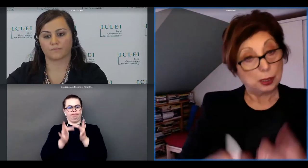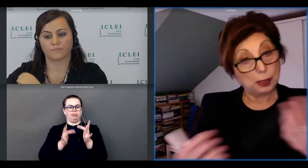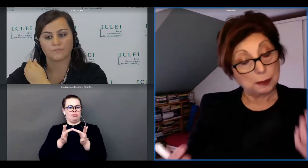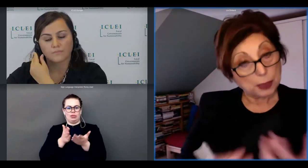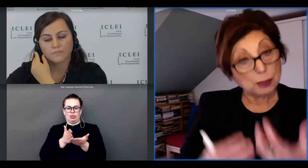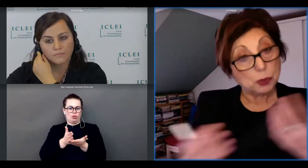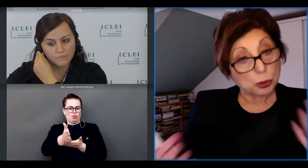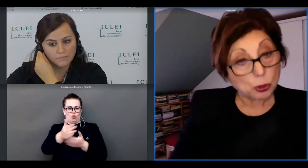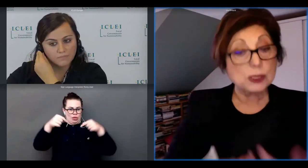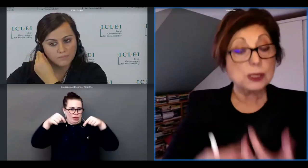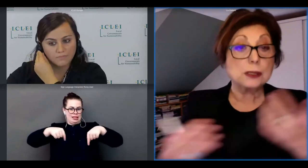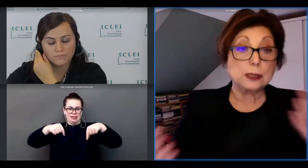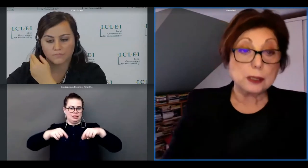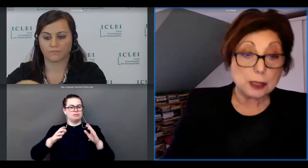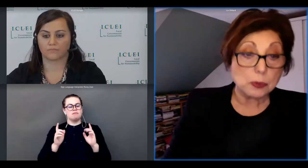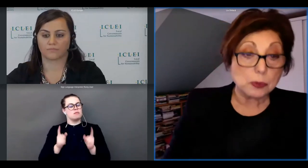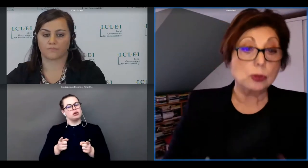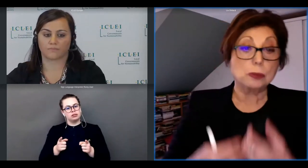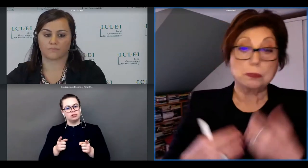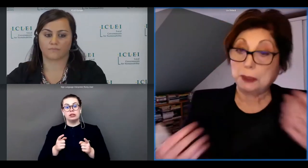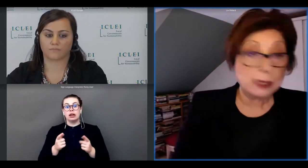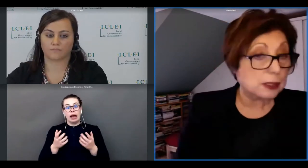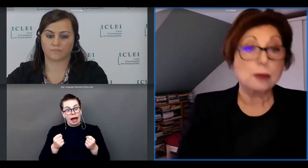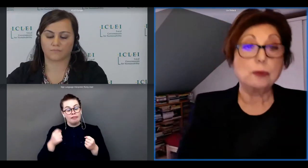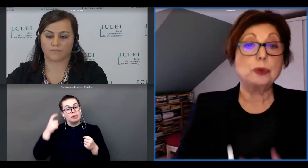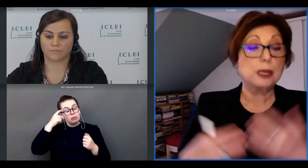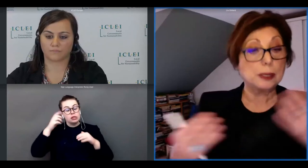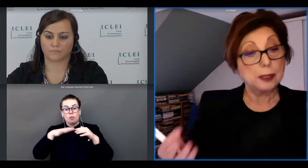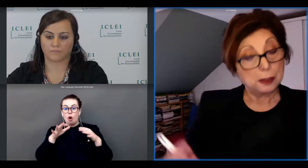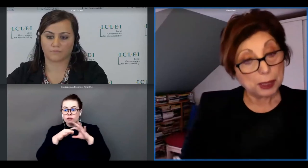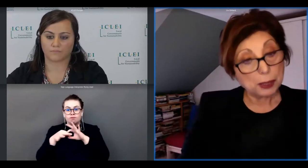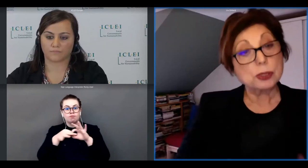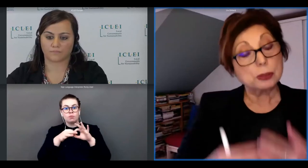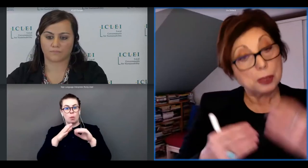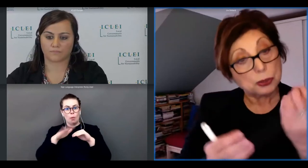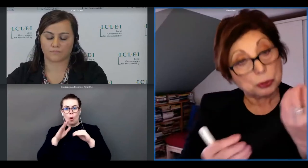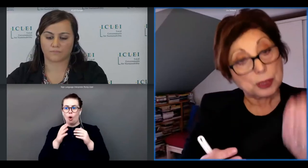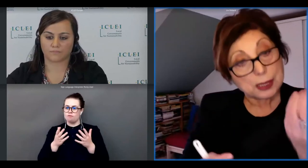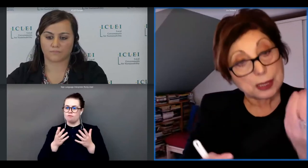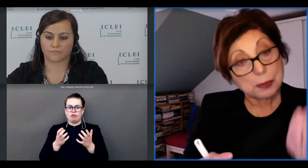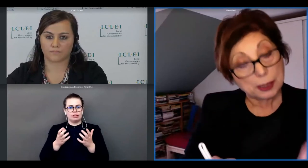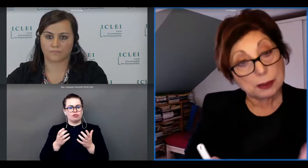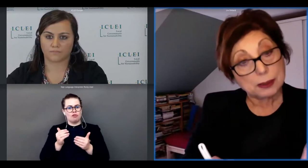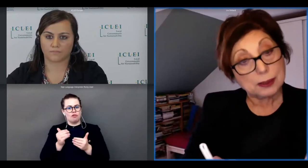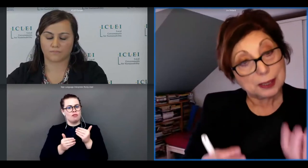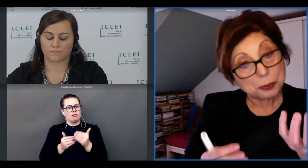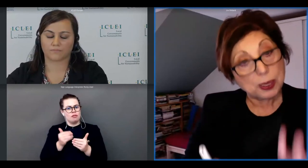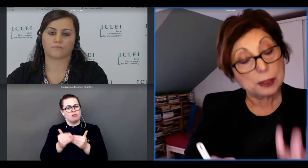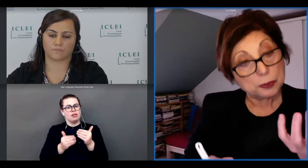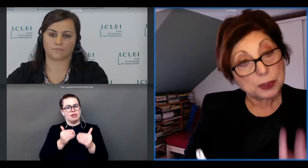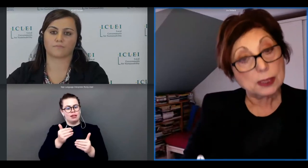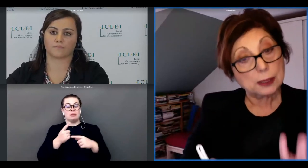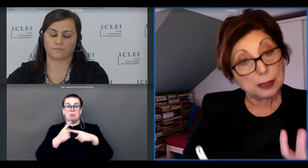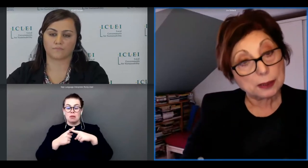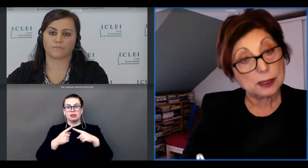uh in a more coordinated in a more pragmatic if you will but also to disseminate this way